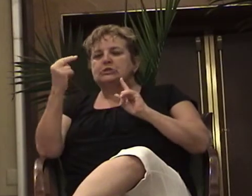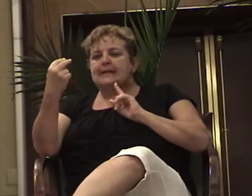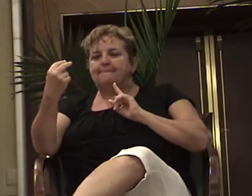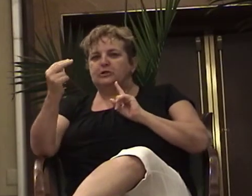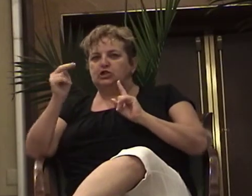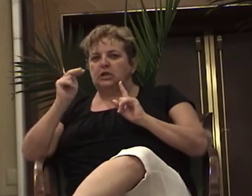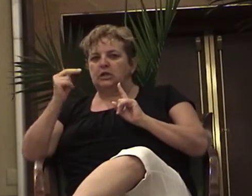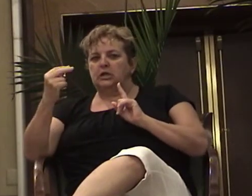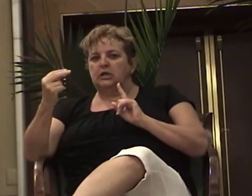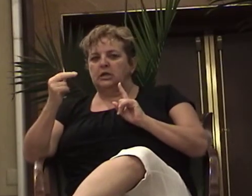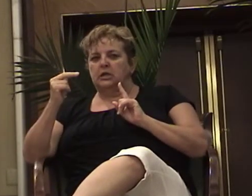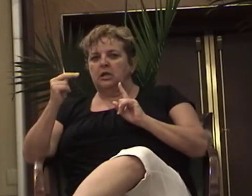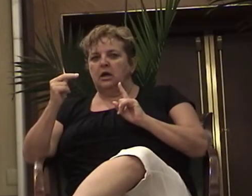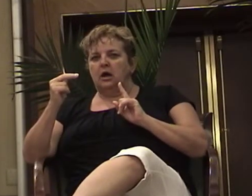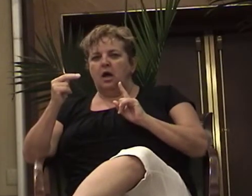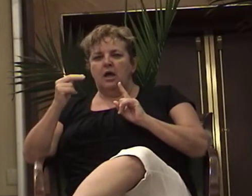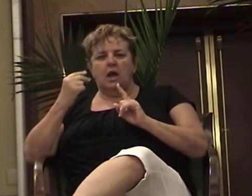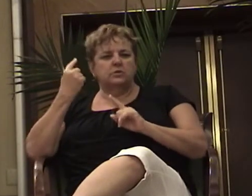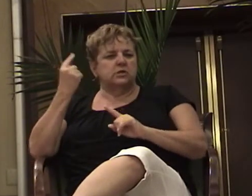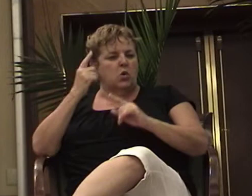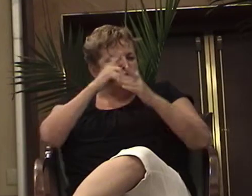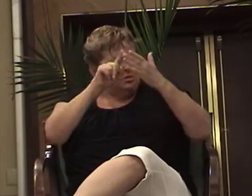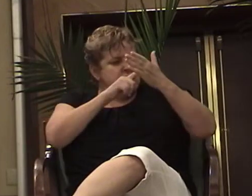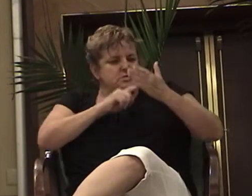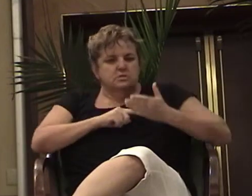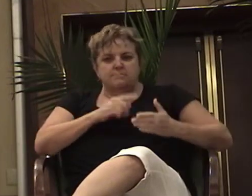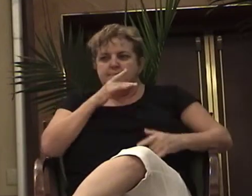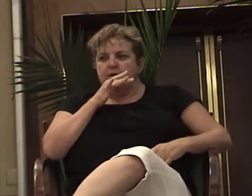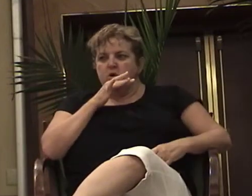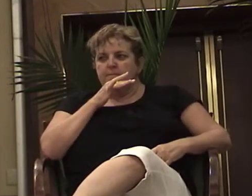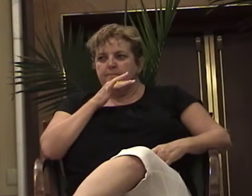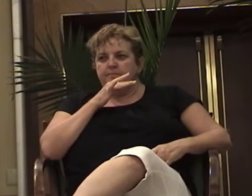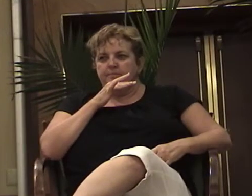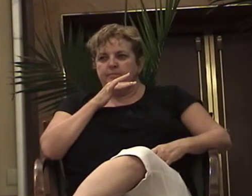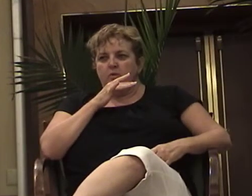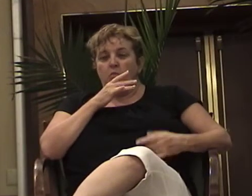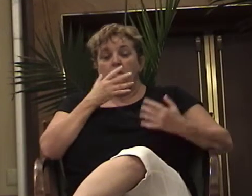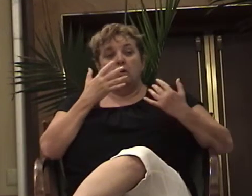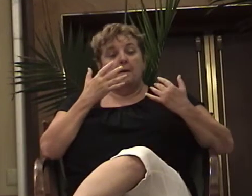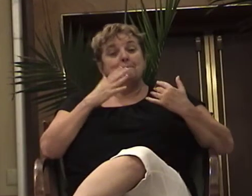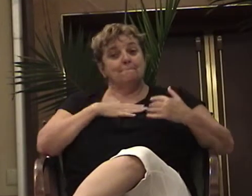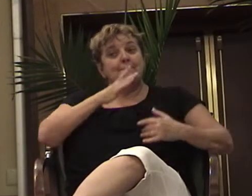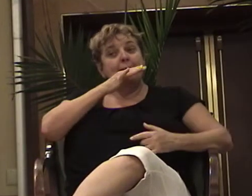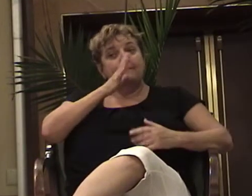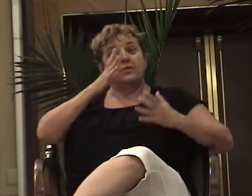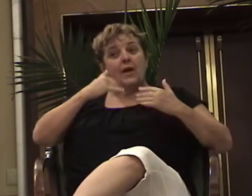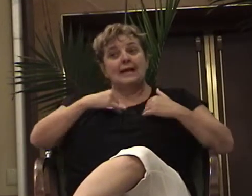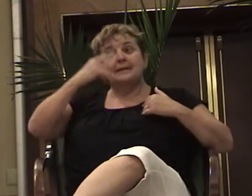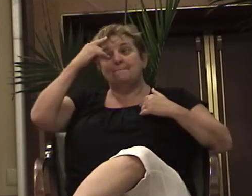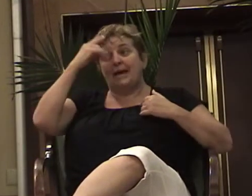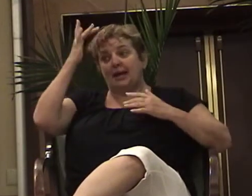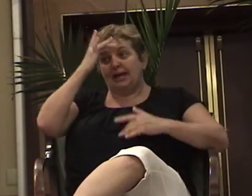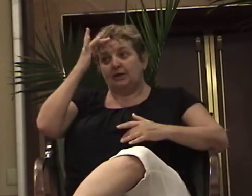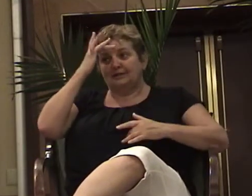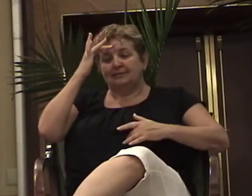And I just bad-mouthed my mother. Well, after we speak, my mother has mental illness. She doesn't believe in taking medication.